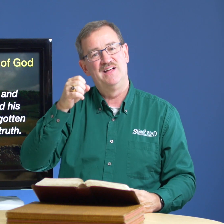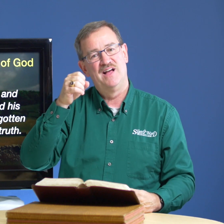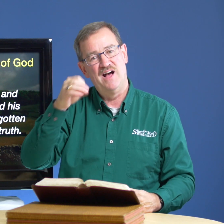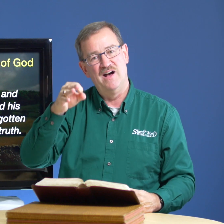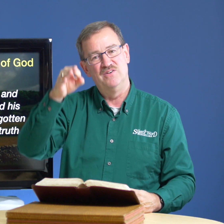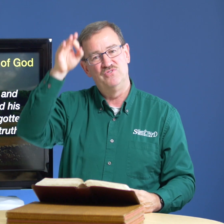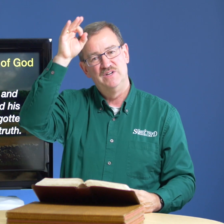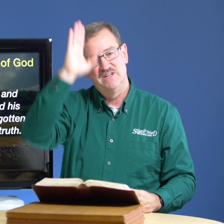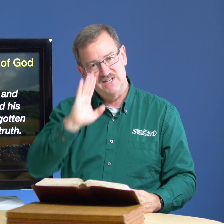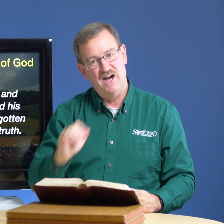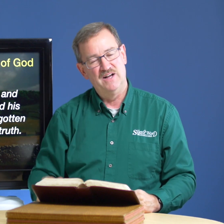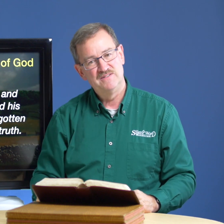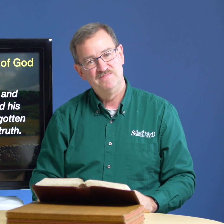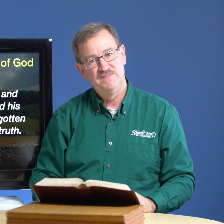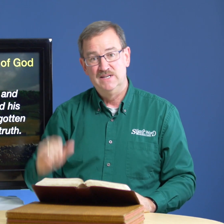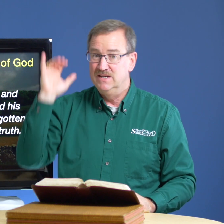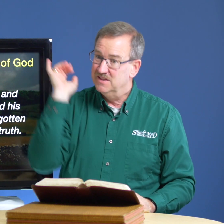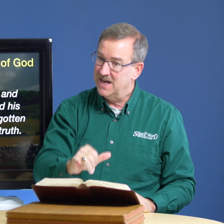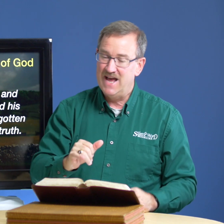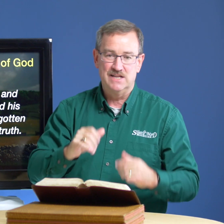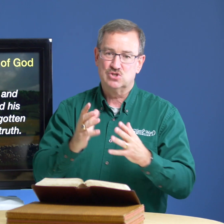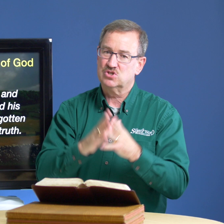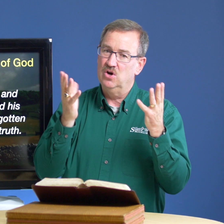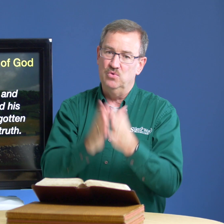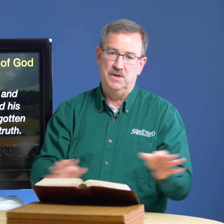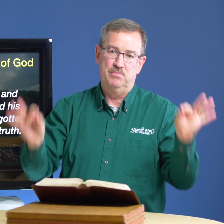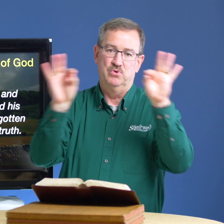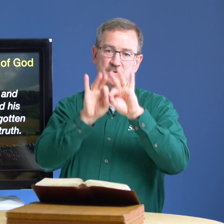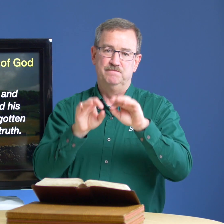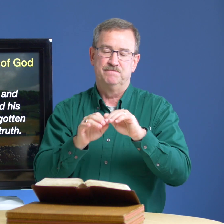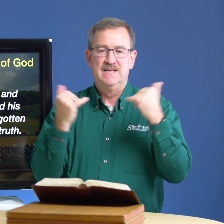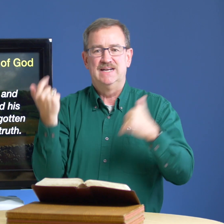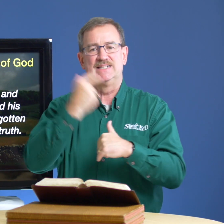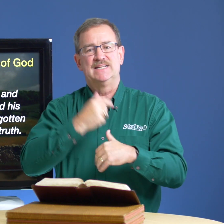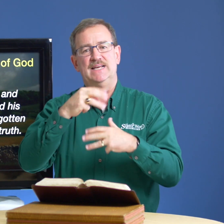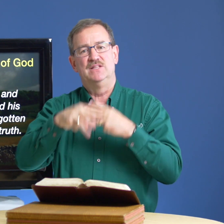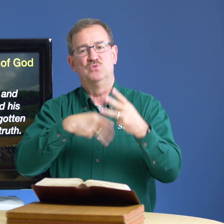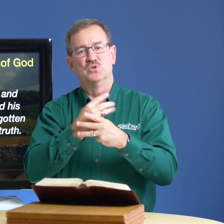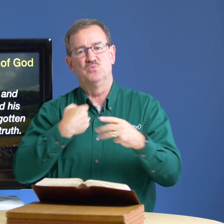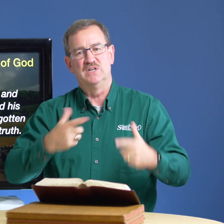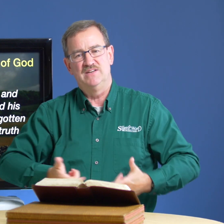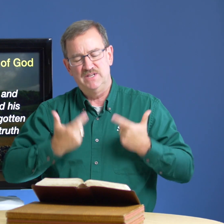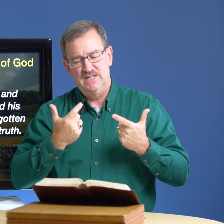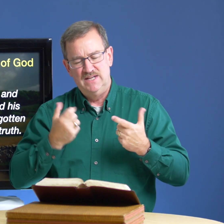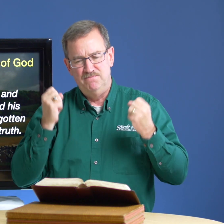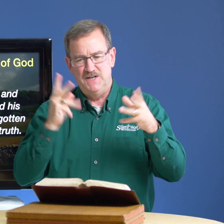of god that is so important and today in the world we're living many